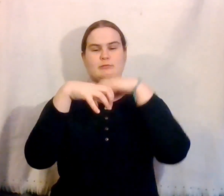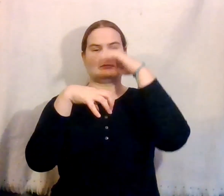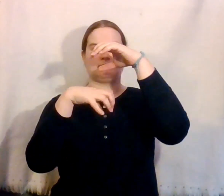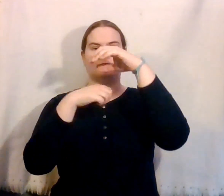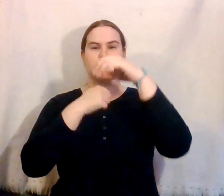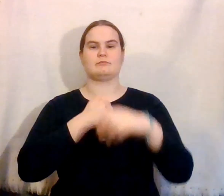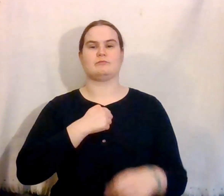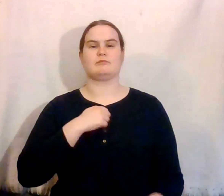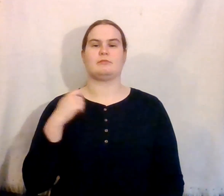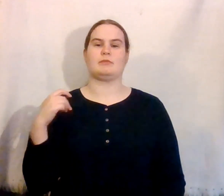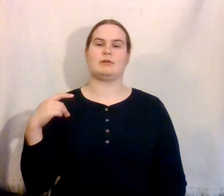upon